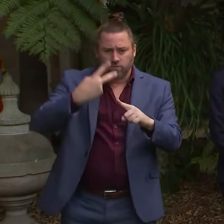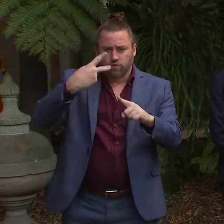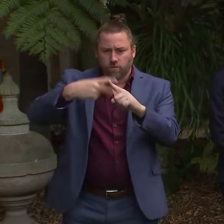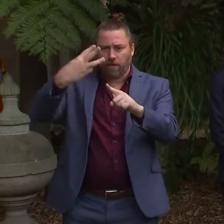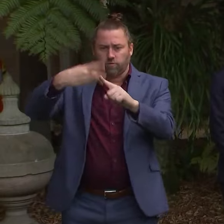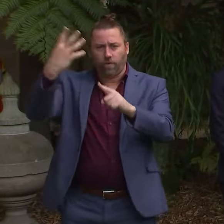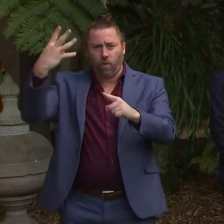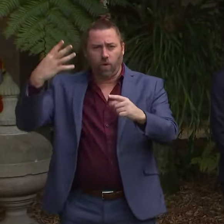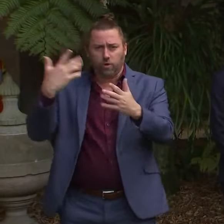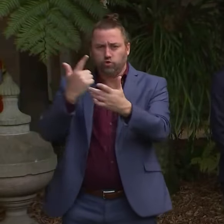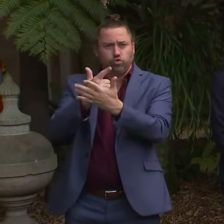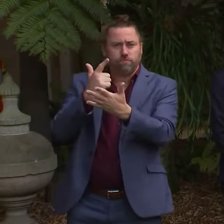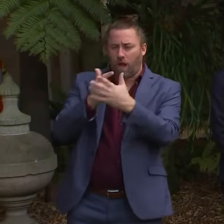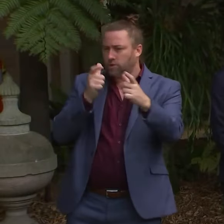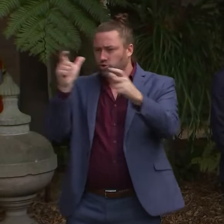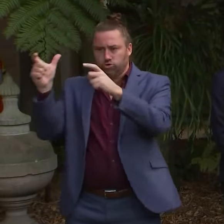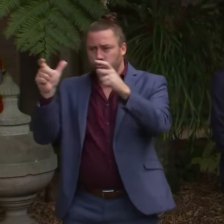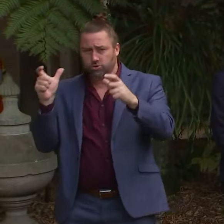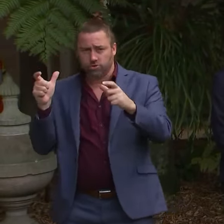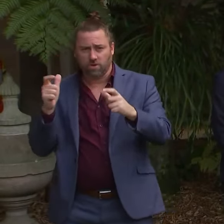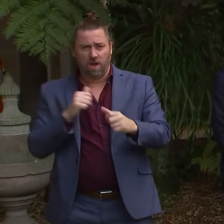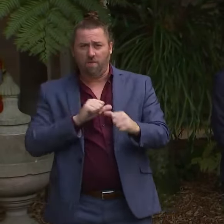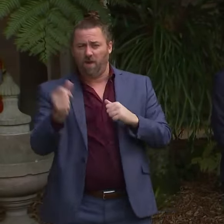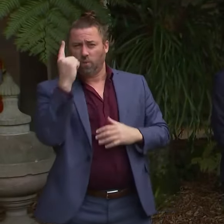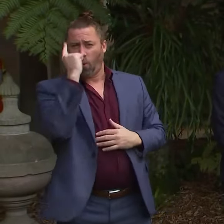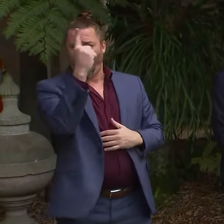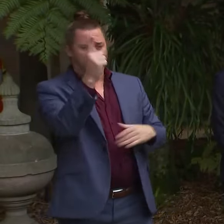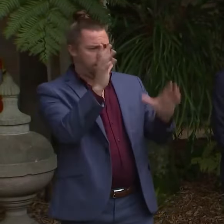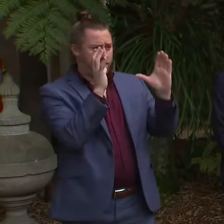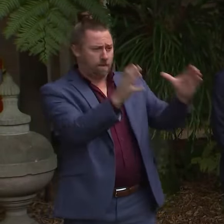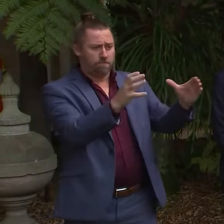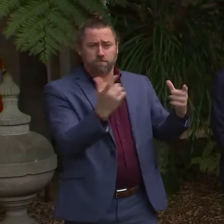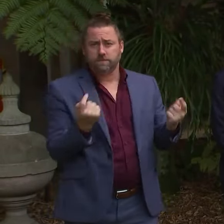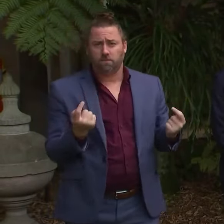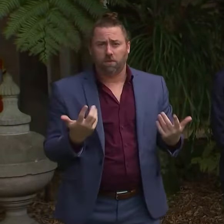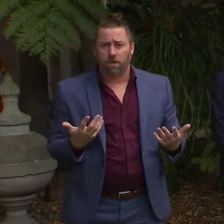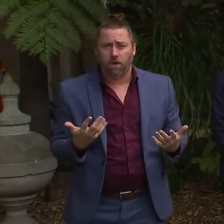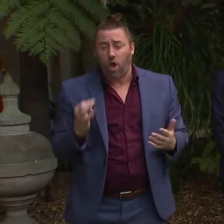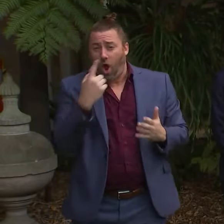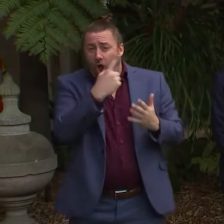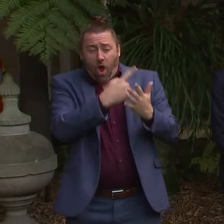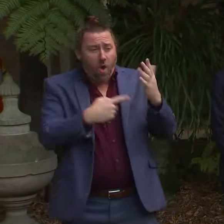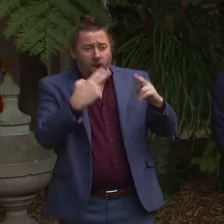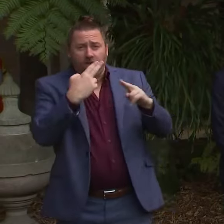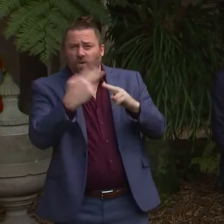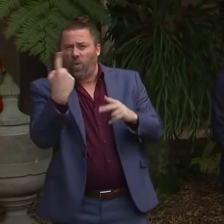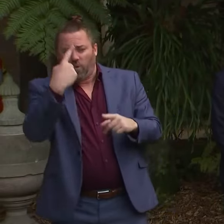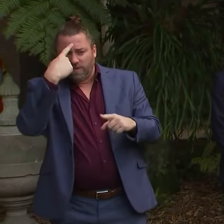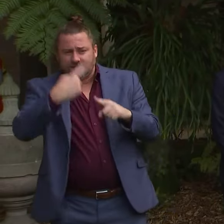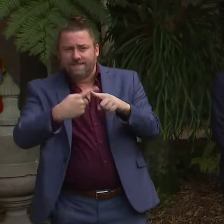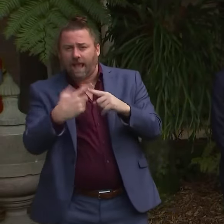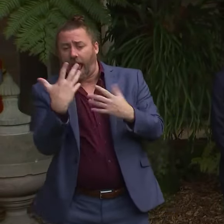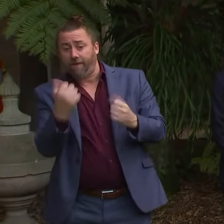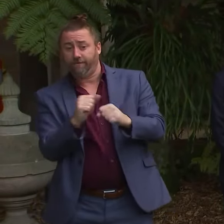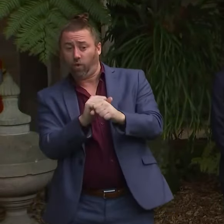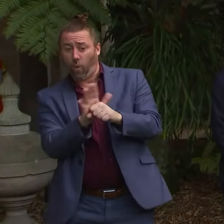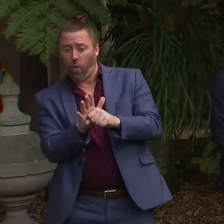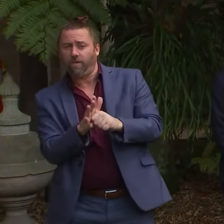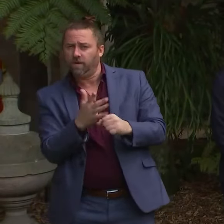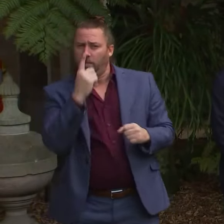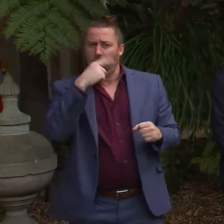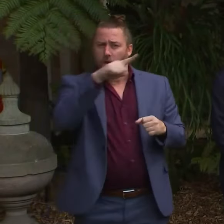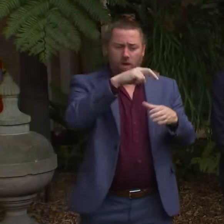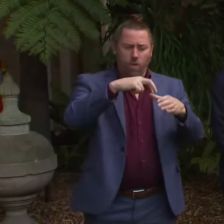that this was the best way to manage any cases, including not just positive cases. Well, people who are